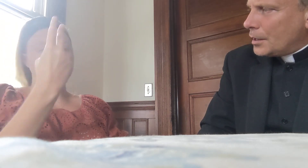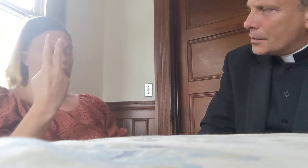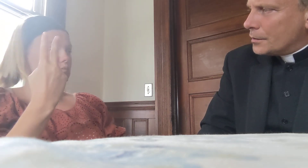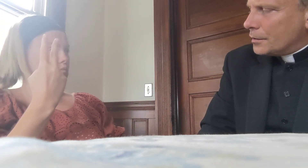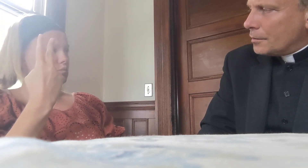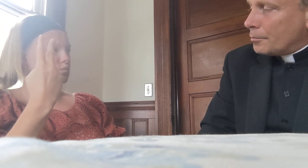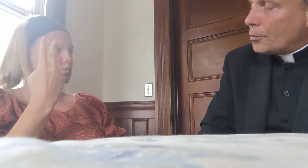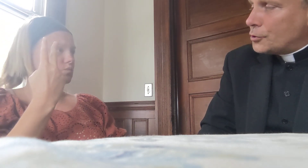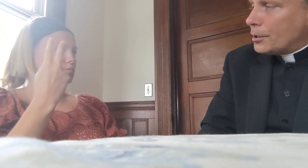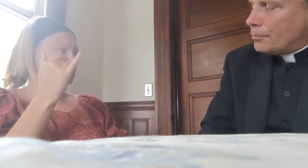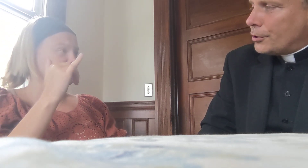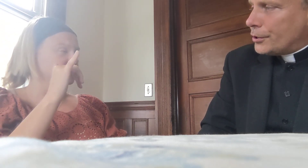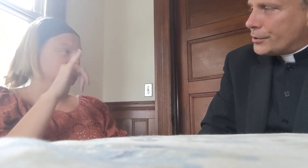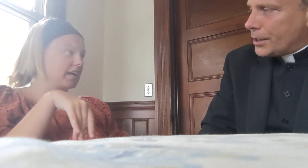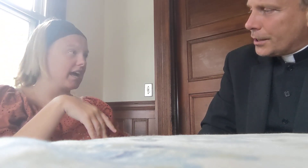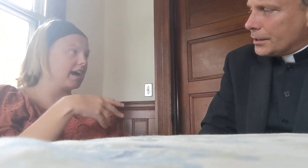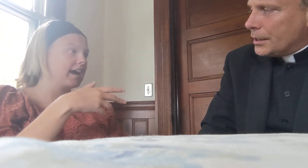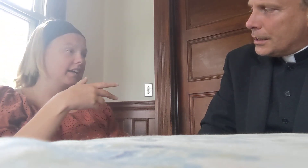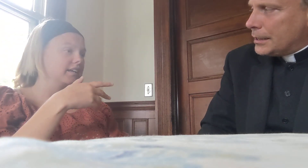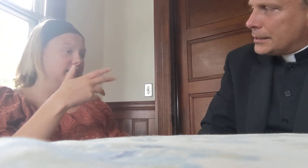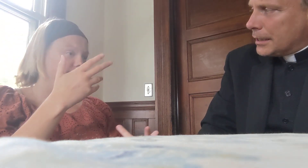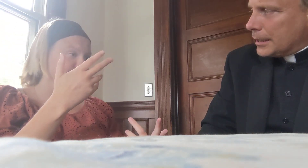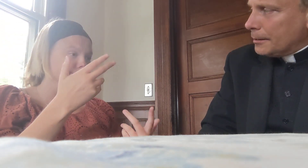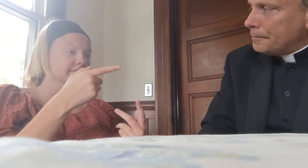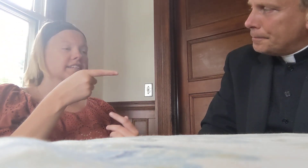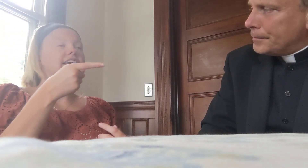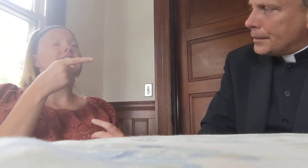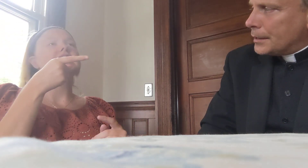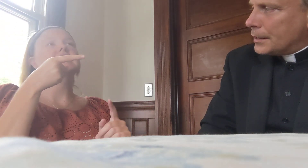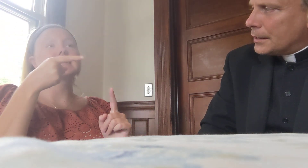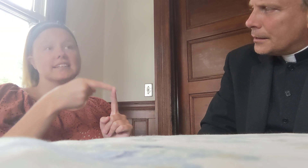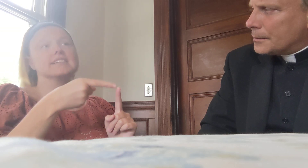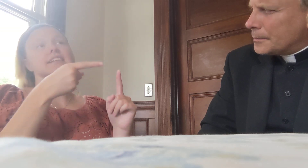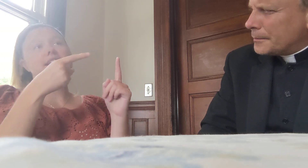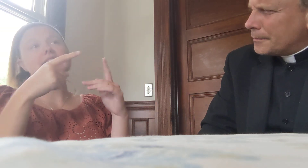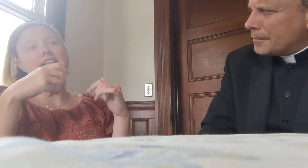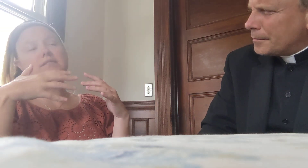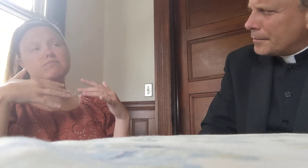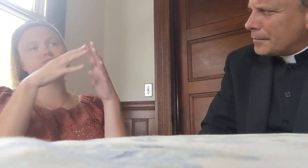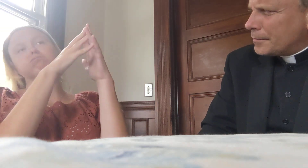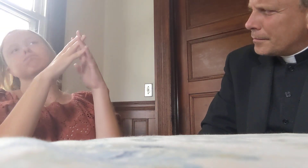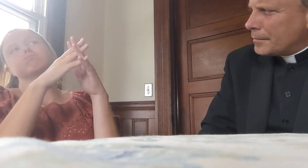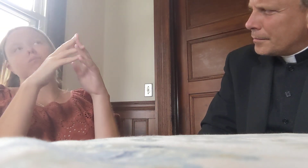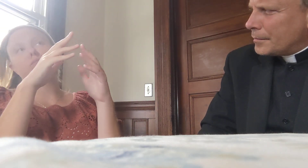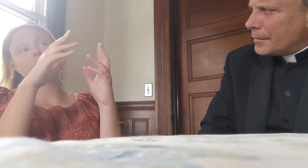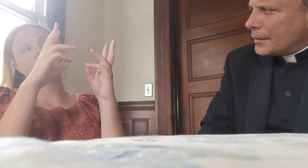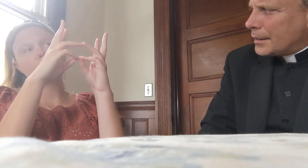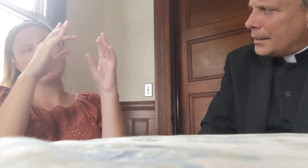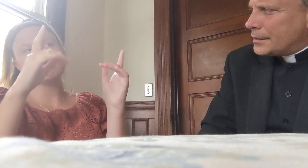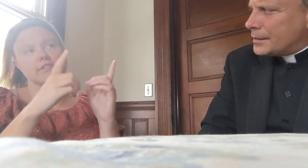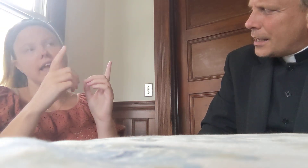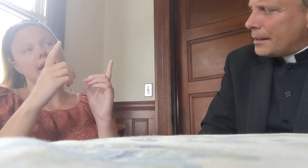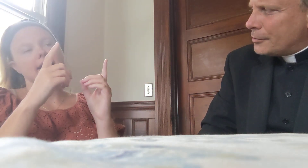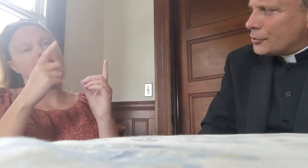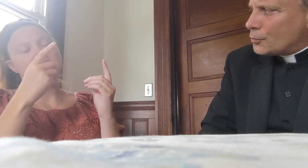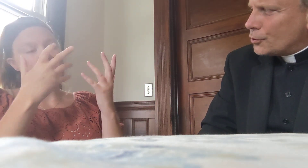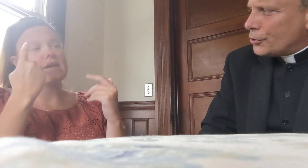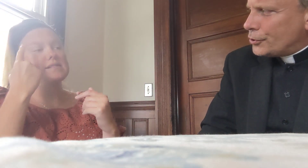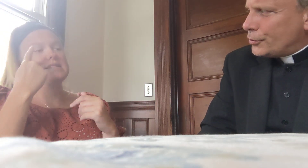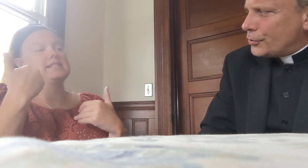because, uh, Pope John Paul II, he set it up, and he established World Youth